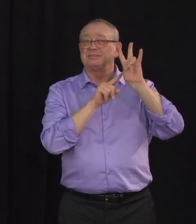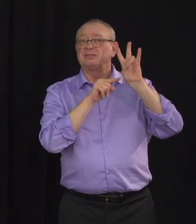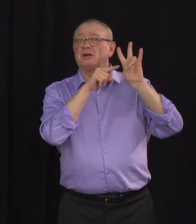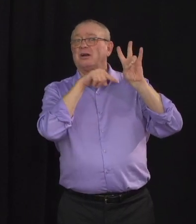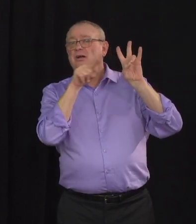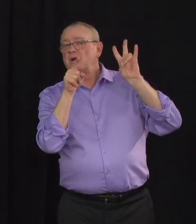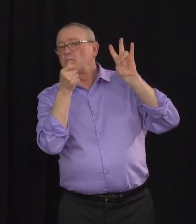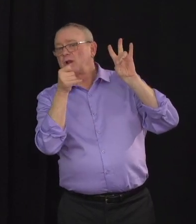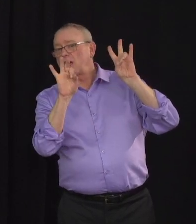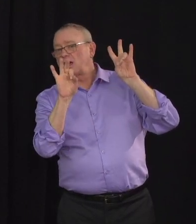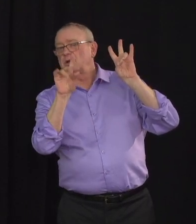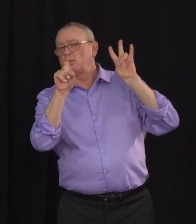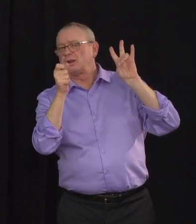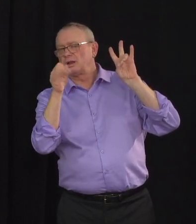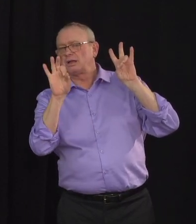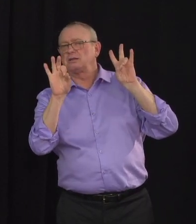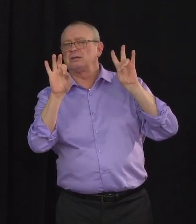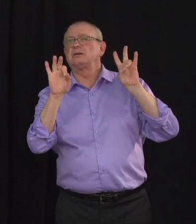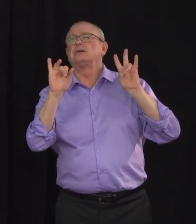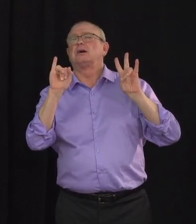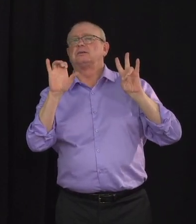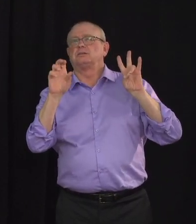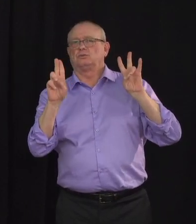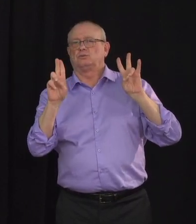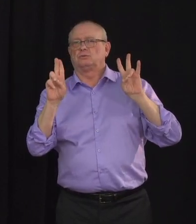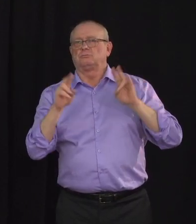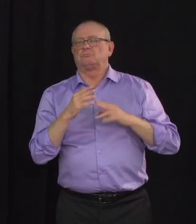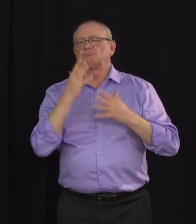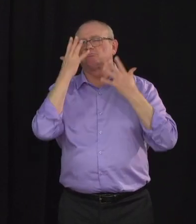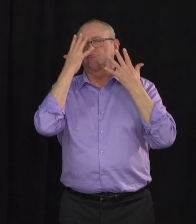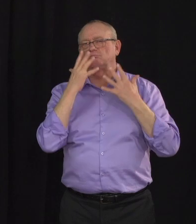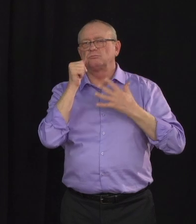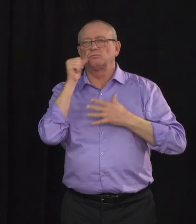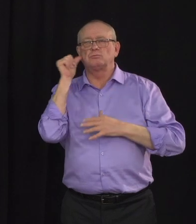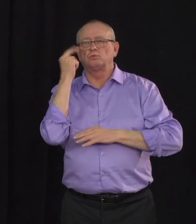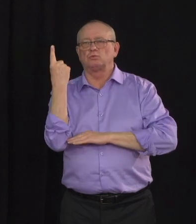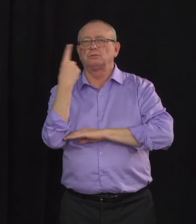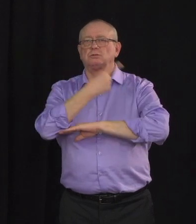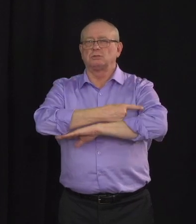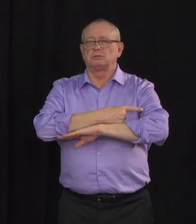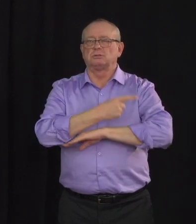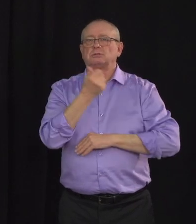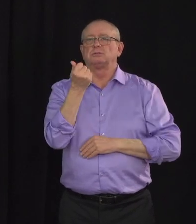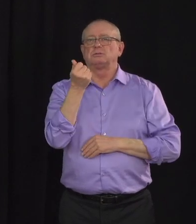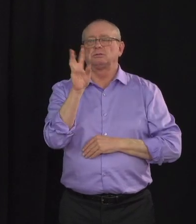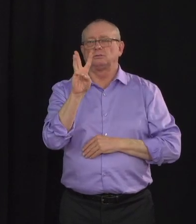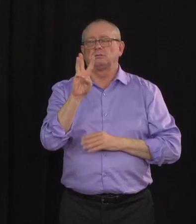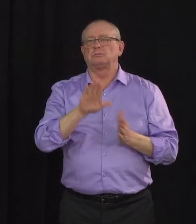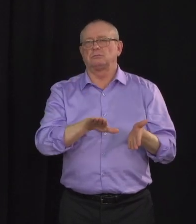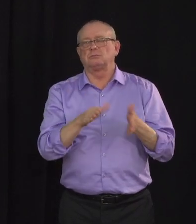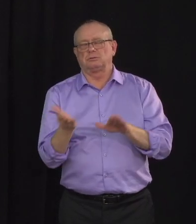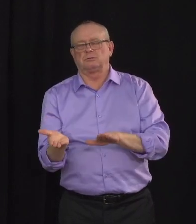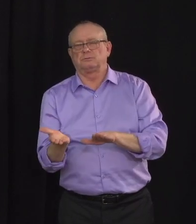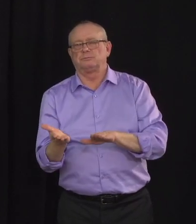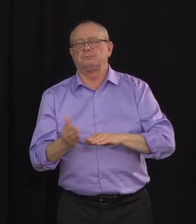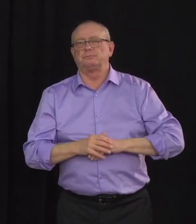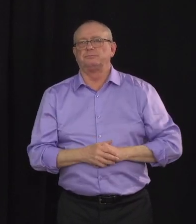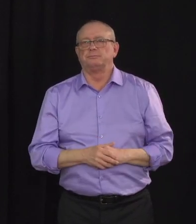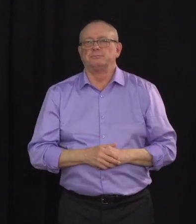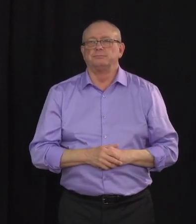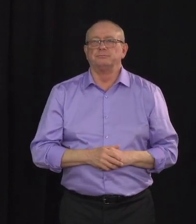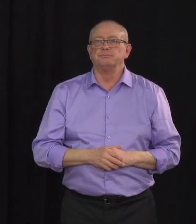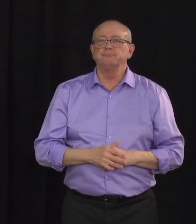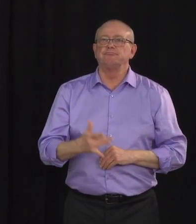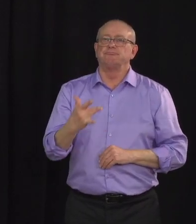Unfortunately, 16 new deaths have also been reported to us in the last 24 hours. I extend my